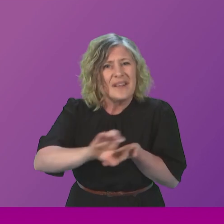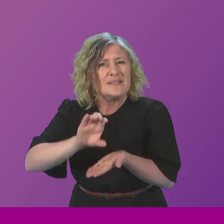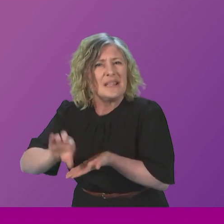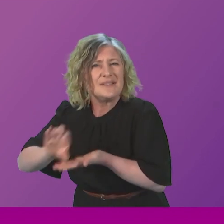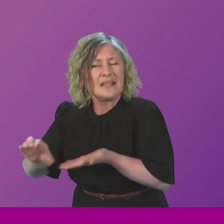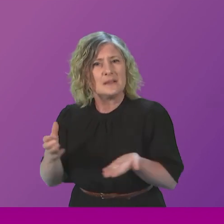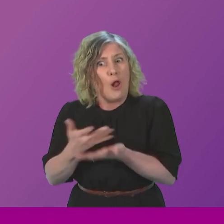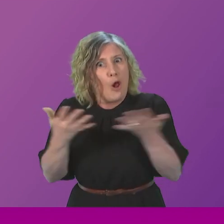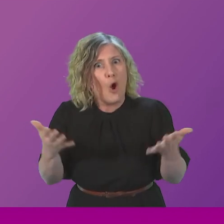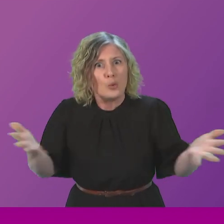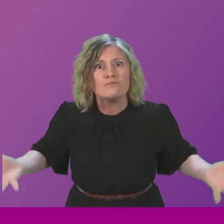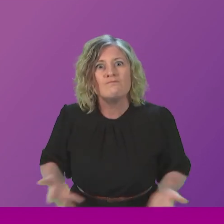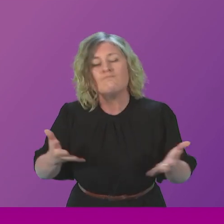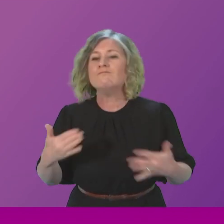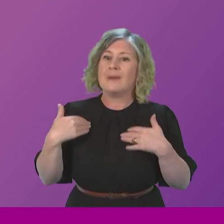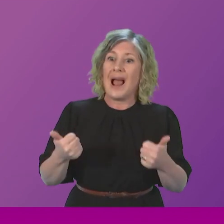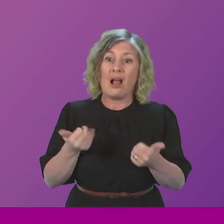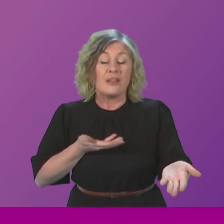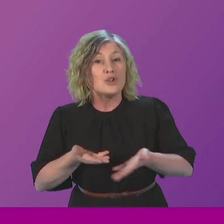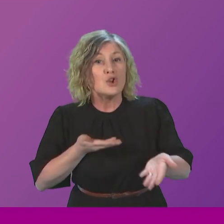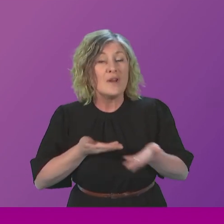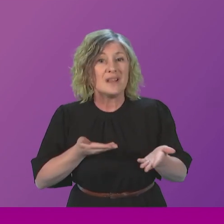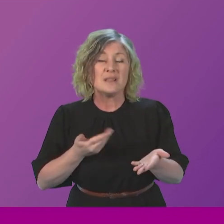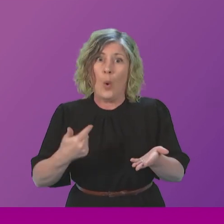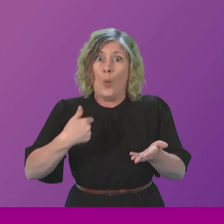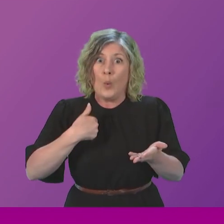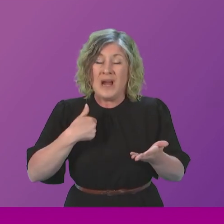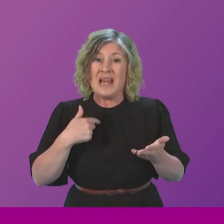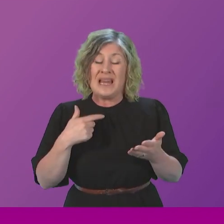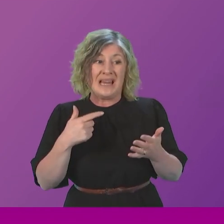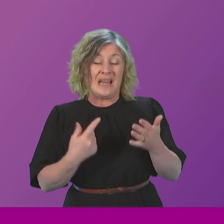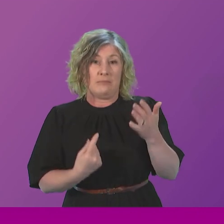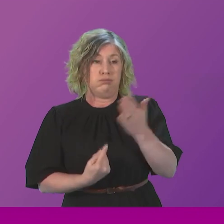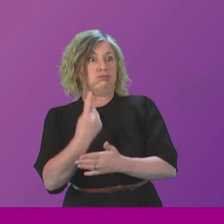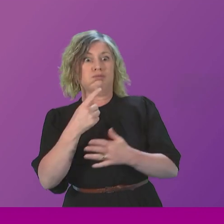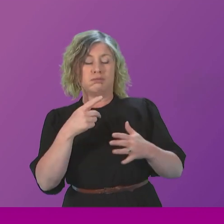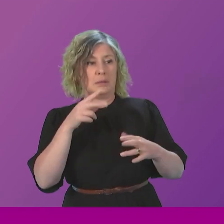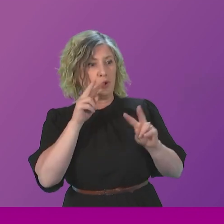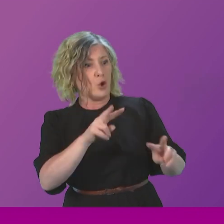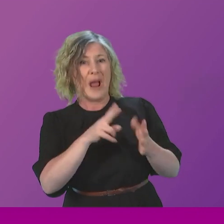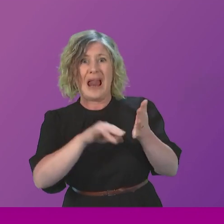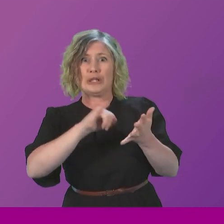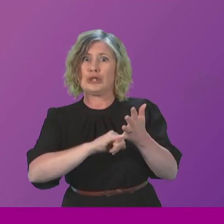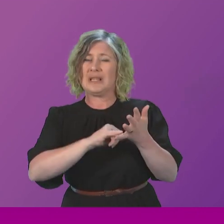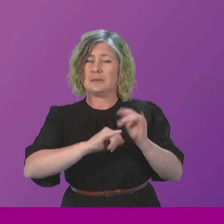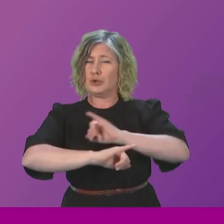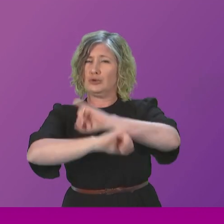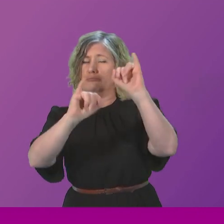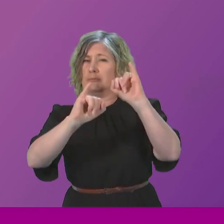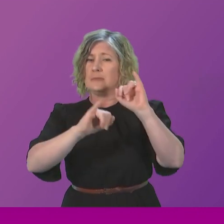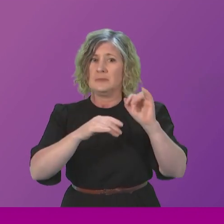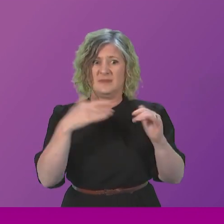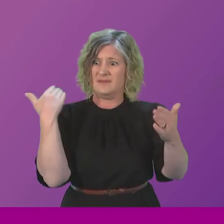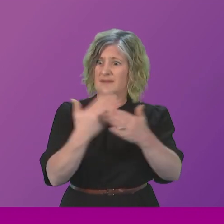of course, because we steered this country through the biggest shock the NHS has ever faced in its 74-year